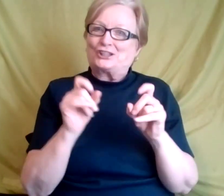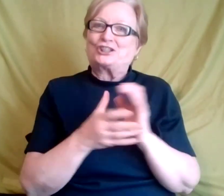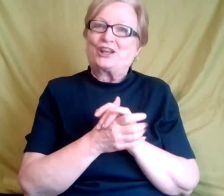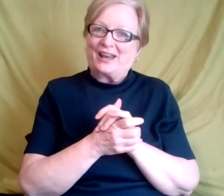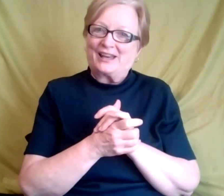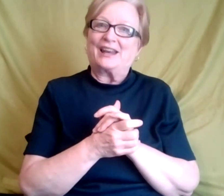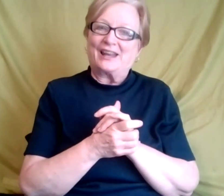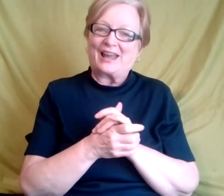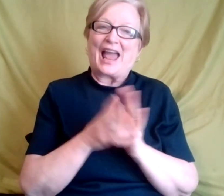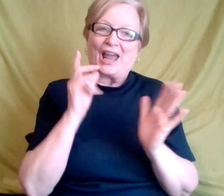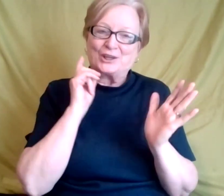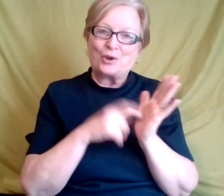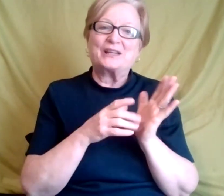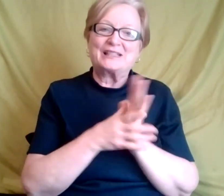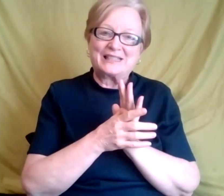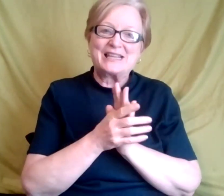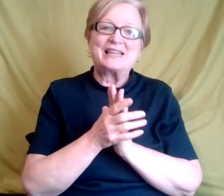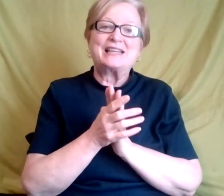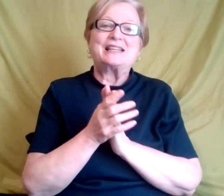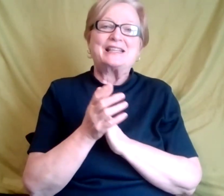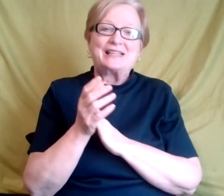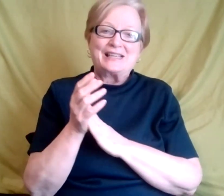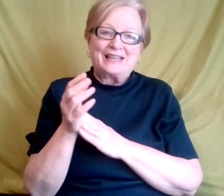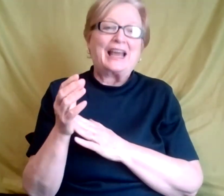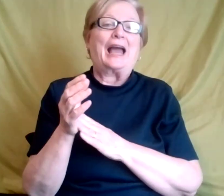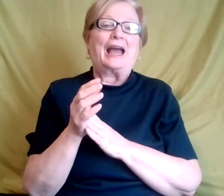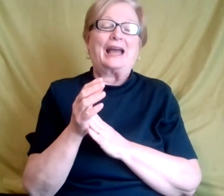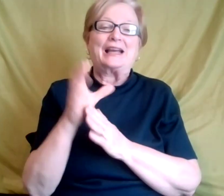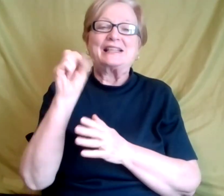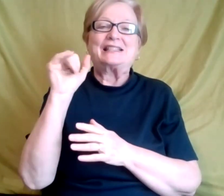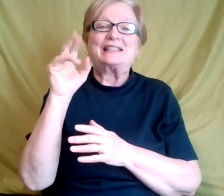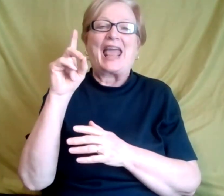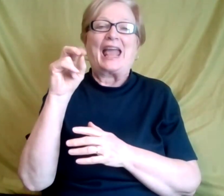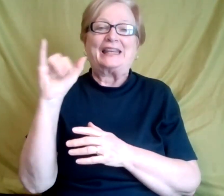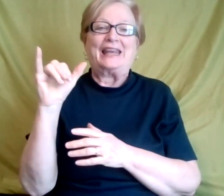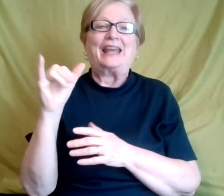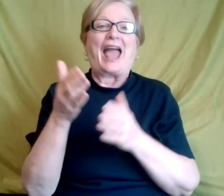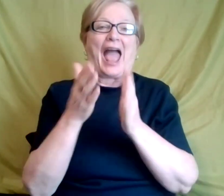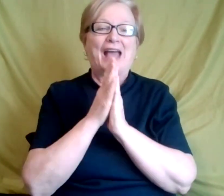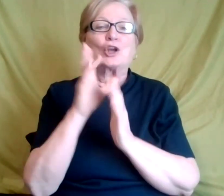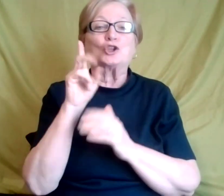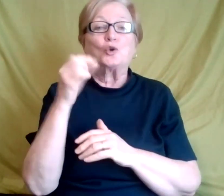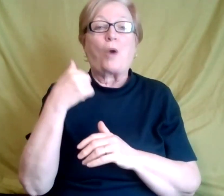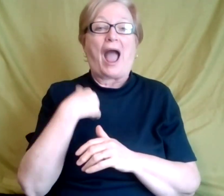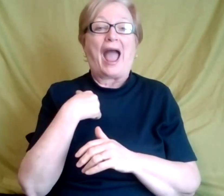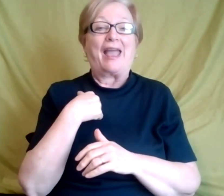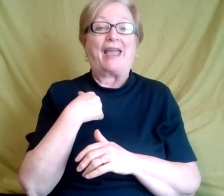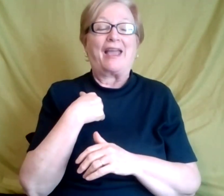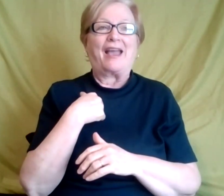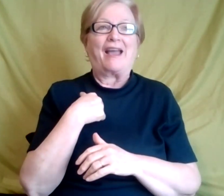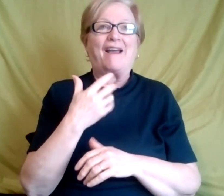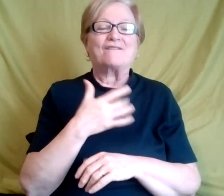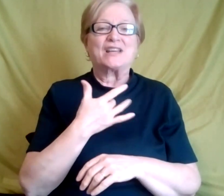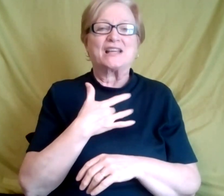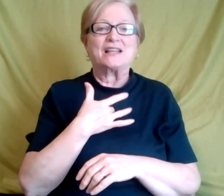did see that, um, because someone, uh, Sandy, Sandy asked, do I ever feel discriminated